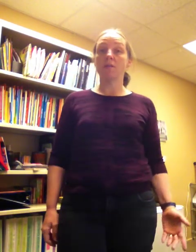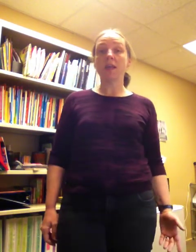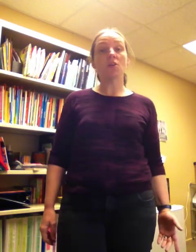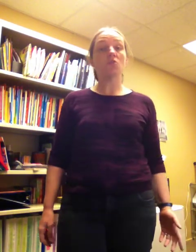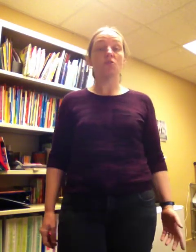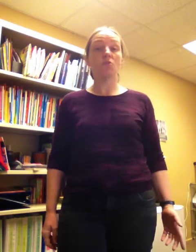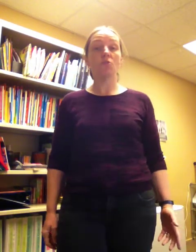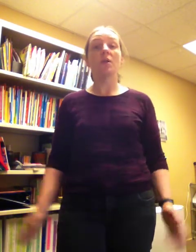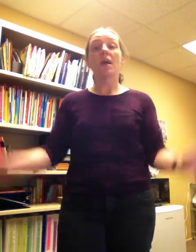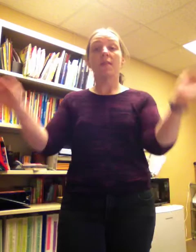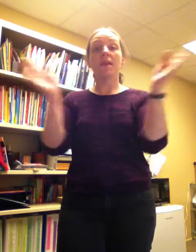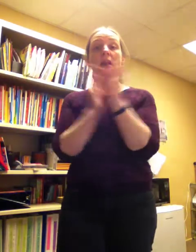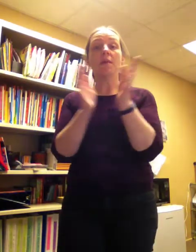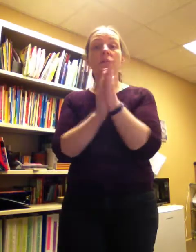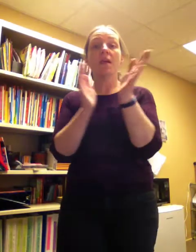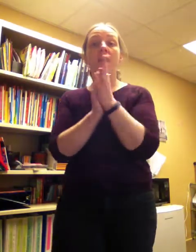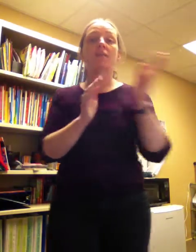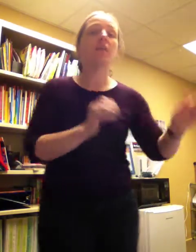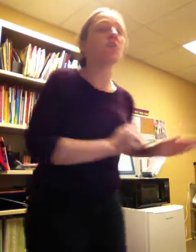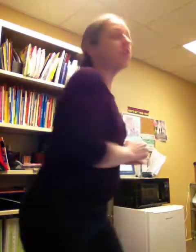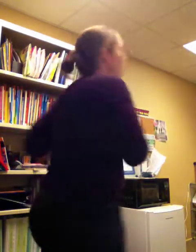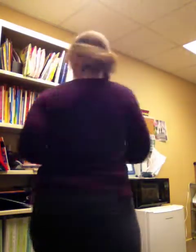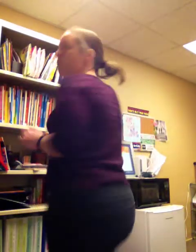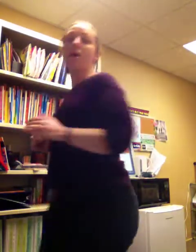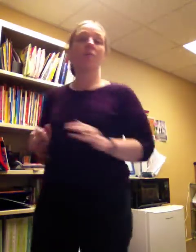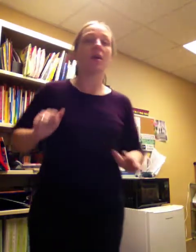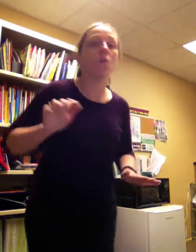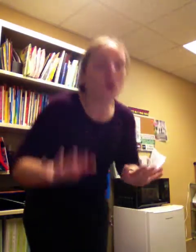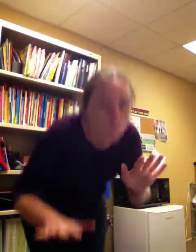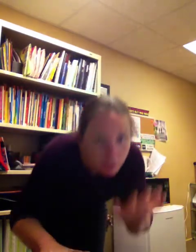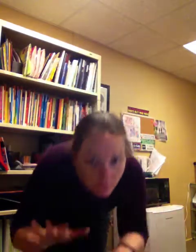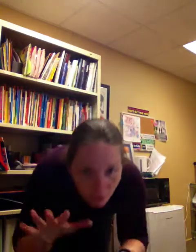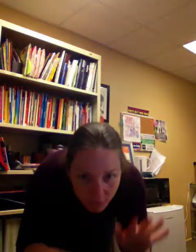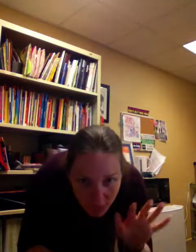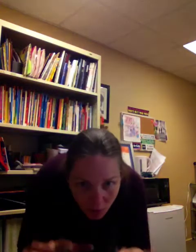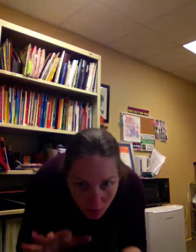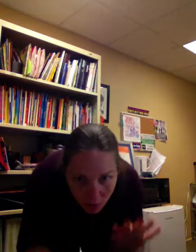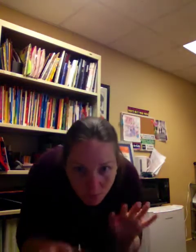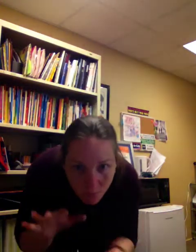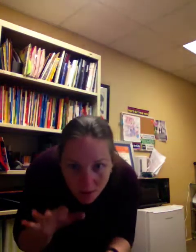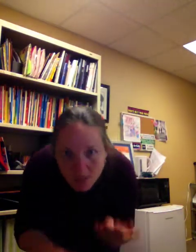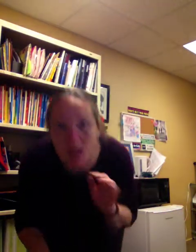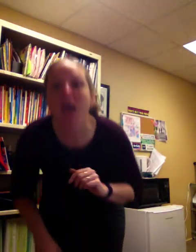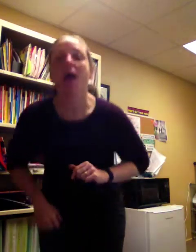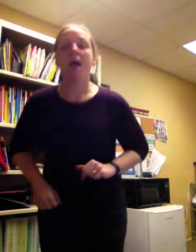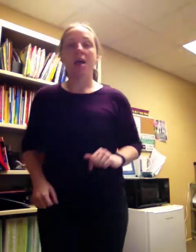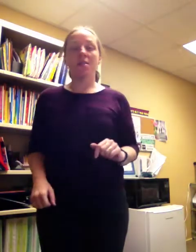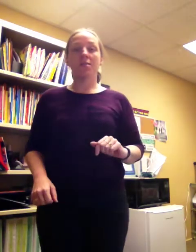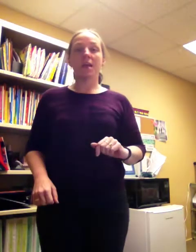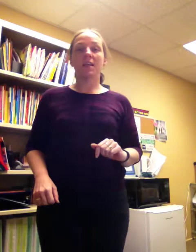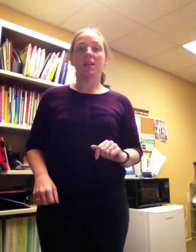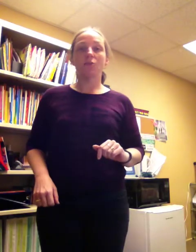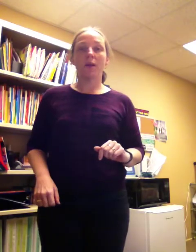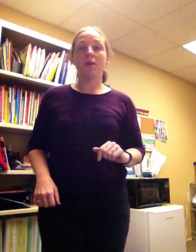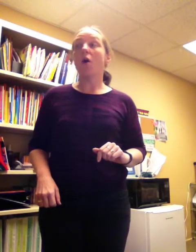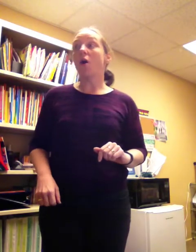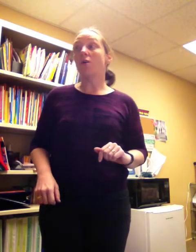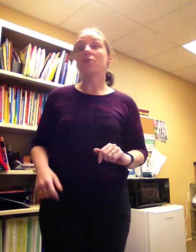they could do. And they clapped their hands, they turned around, they walked with four feet on the ground, and then each went off to